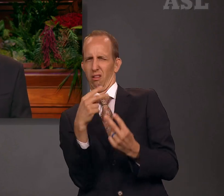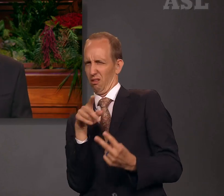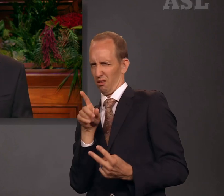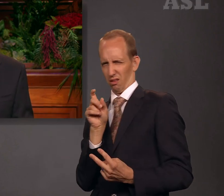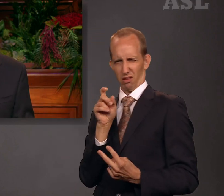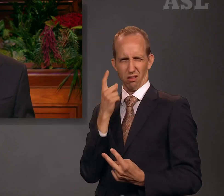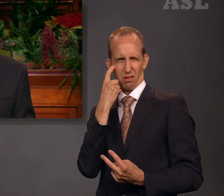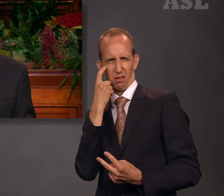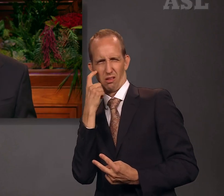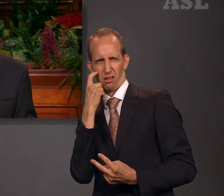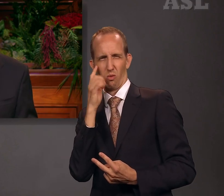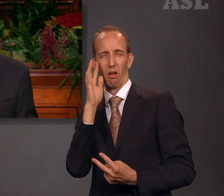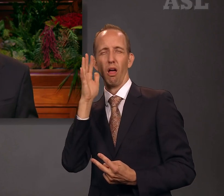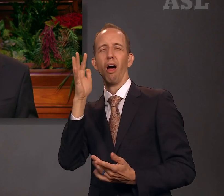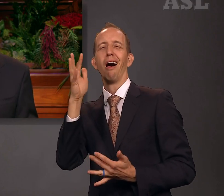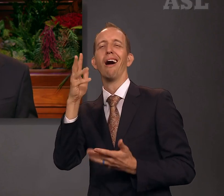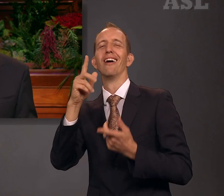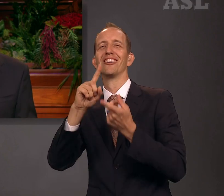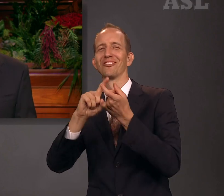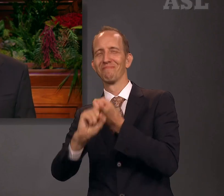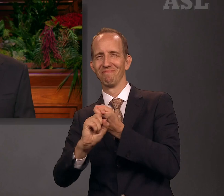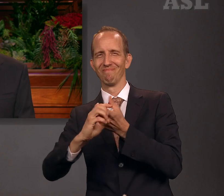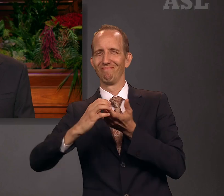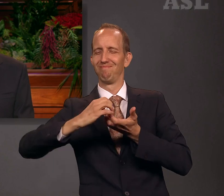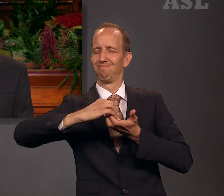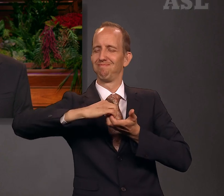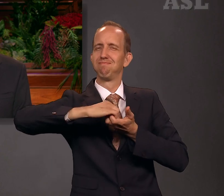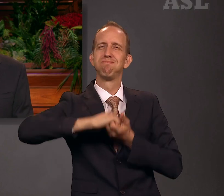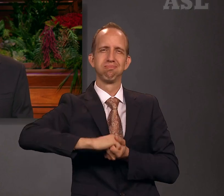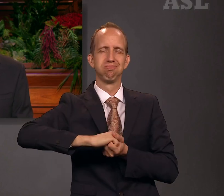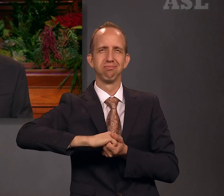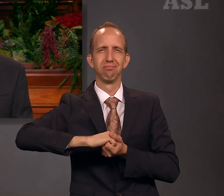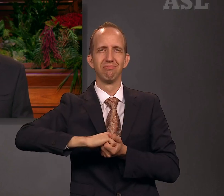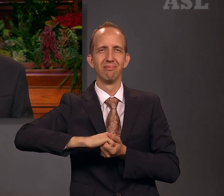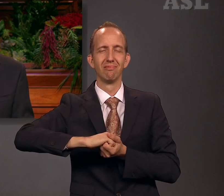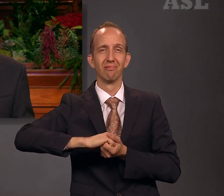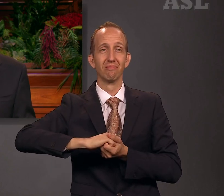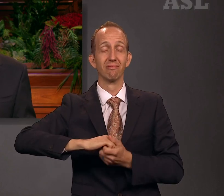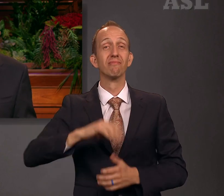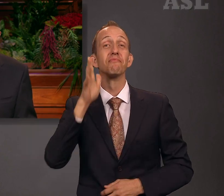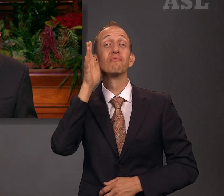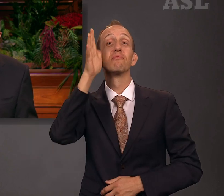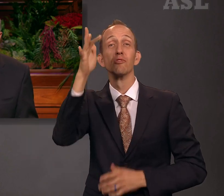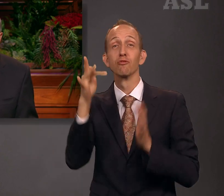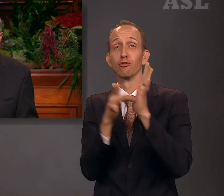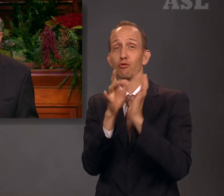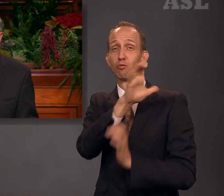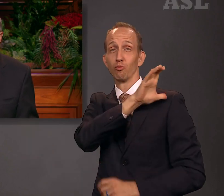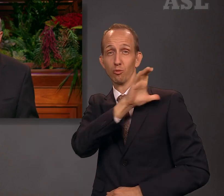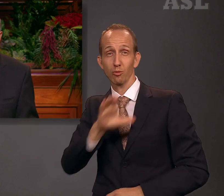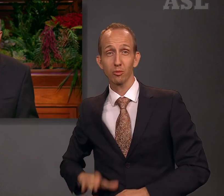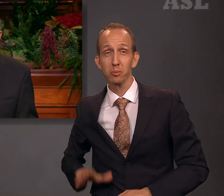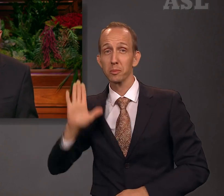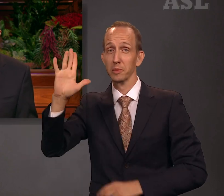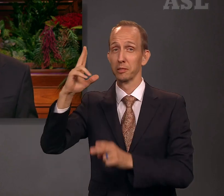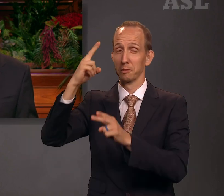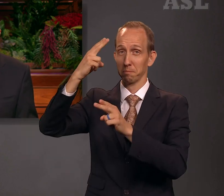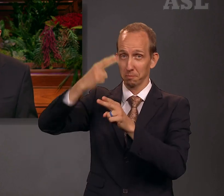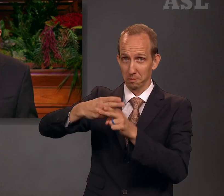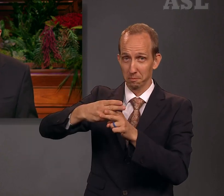us with skepticism will embrace us as friends. In these coming days, we will be called